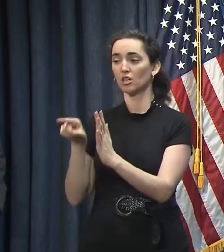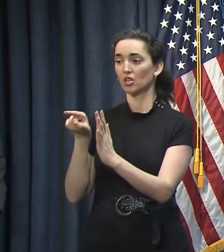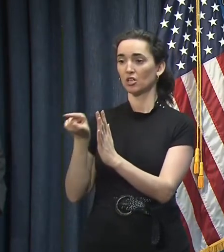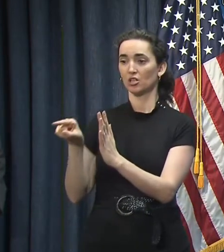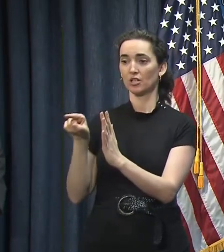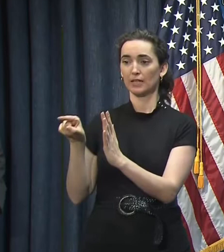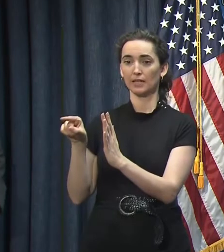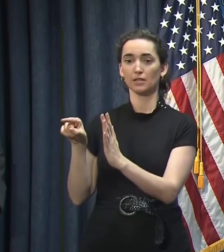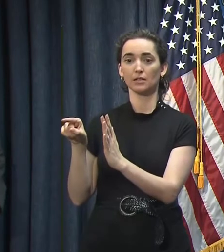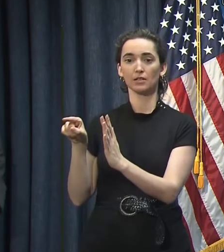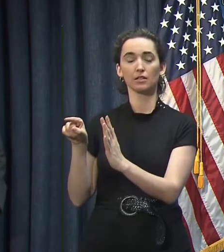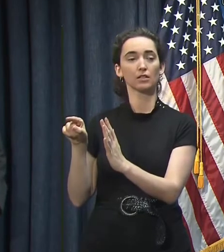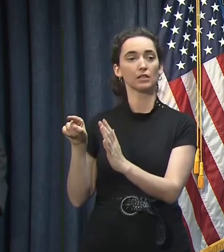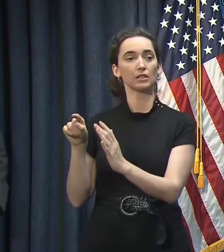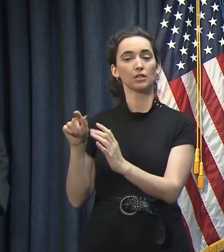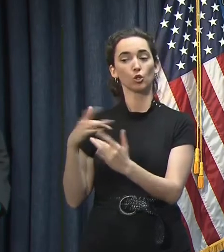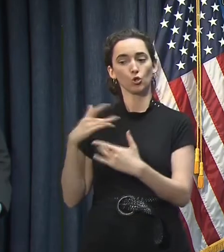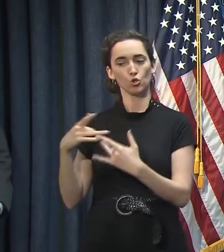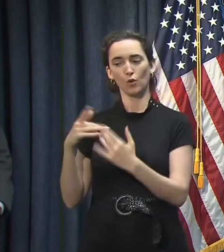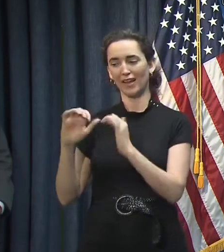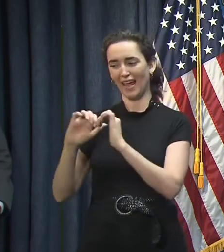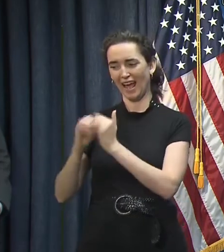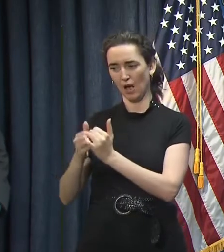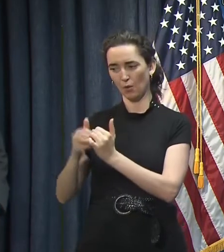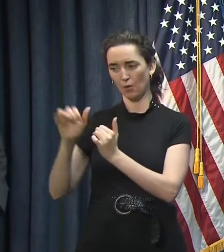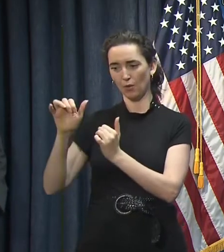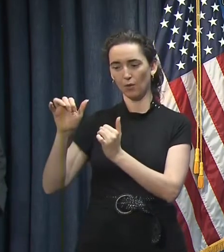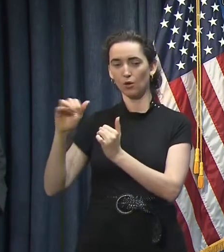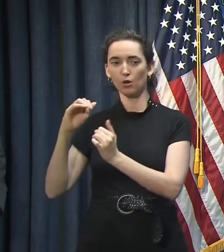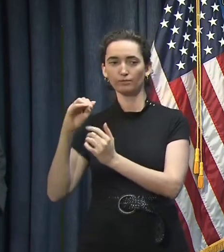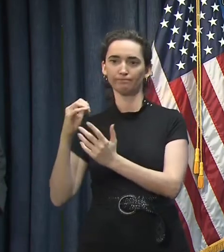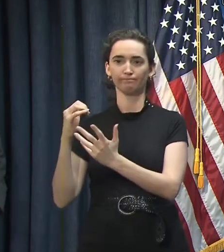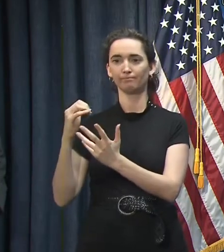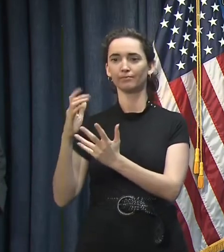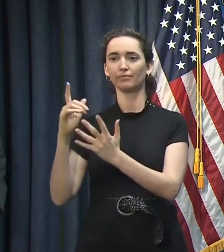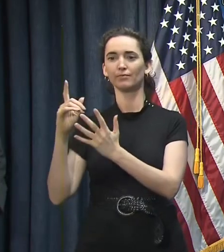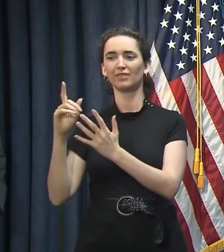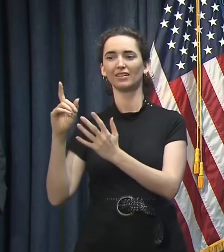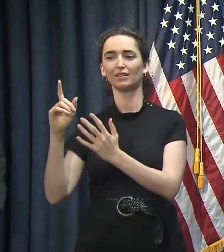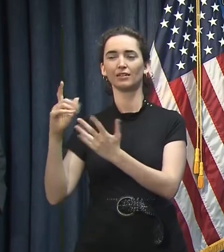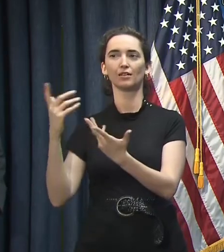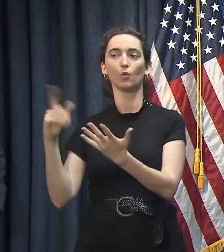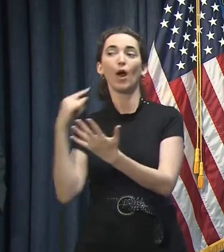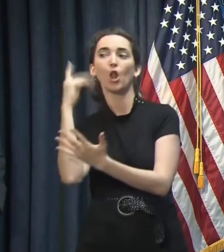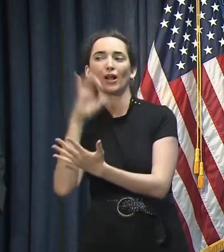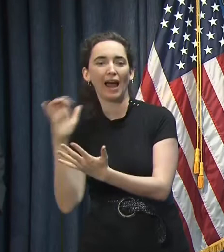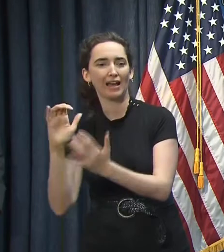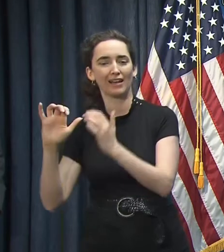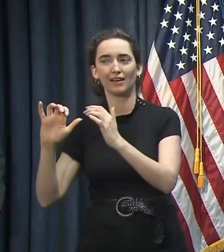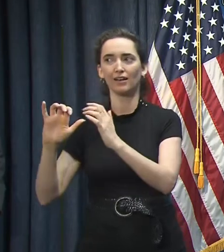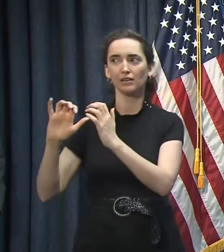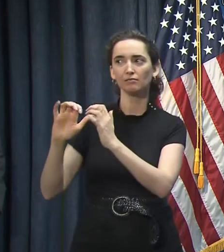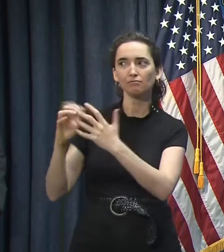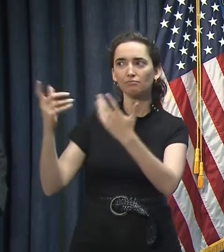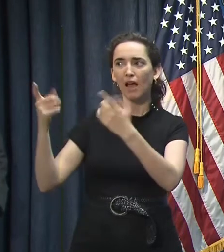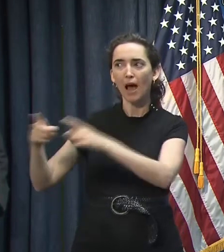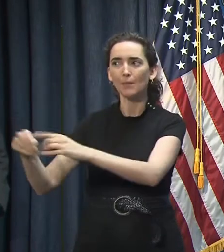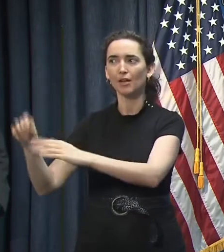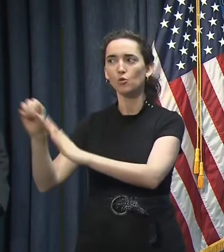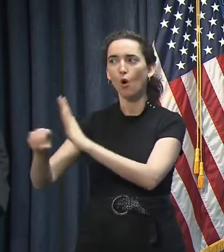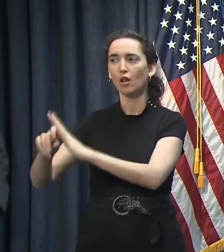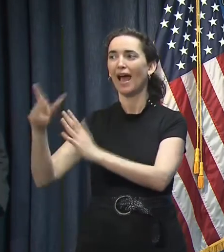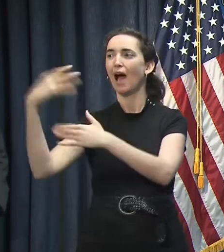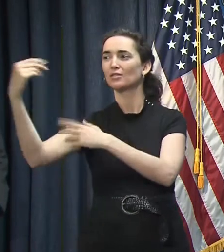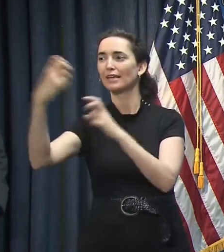has particular concerns about how that might look and function and so forth with outdoor